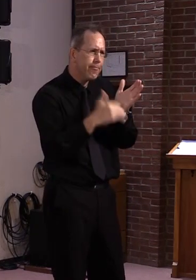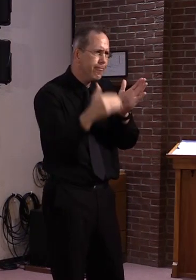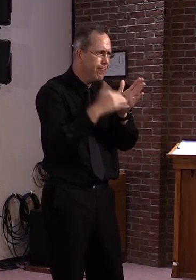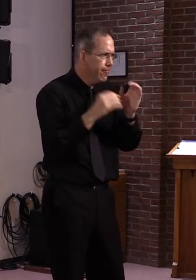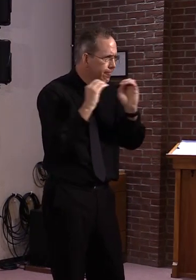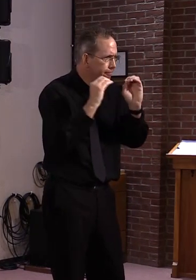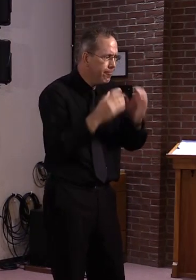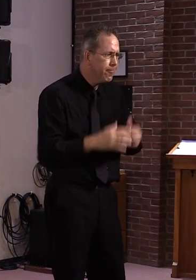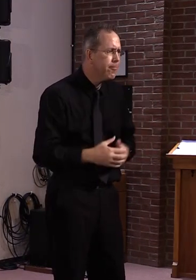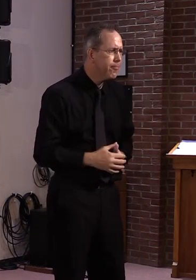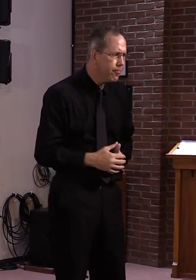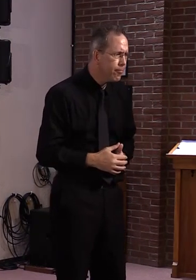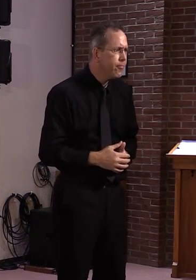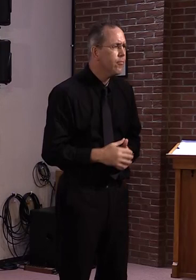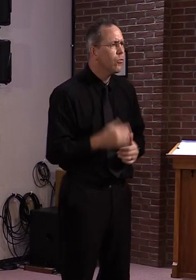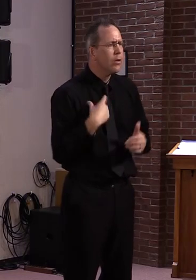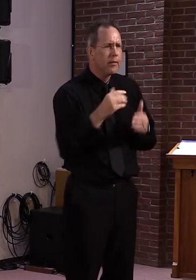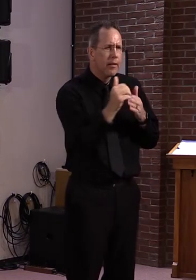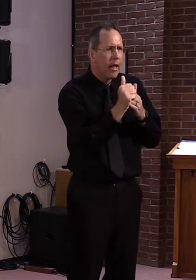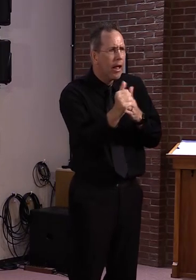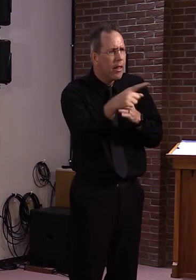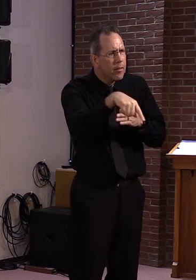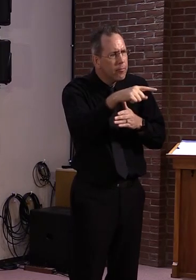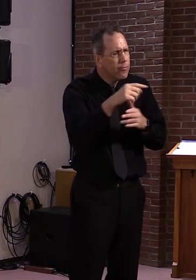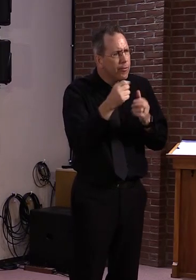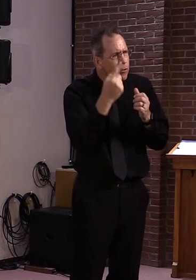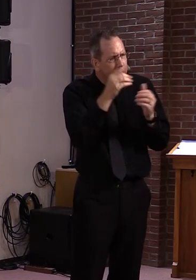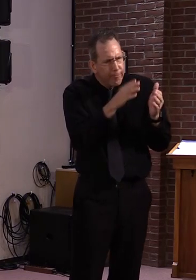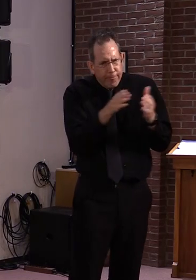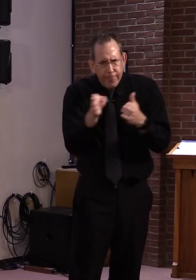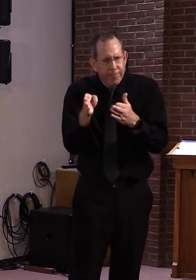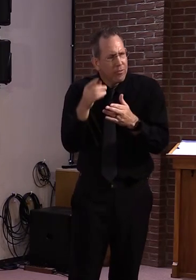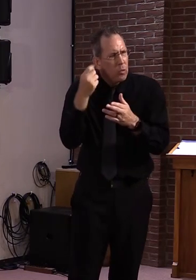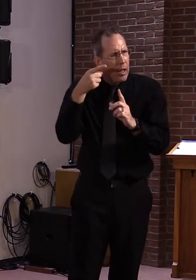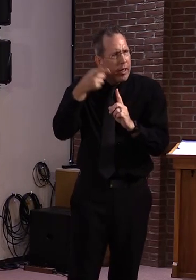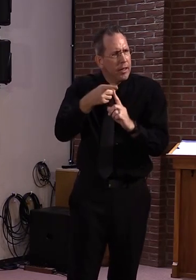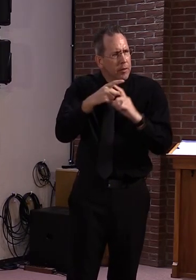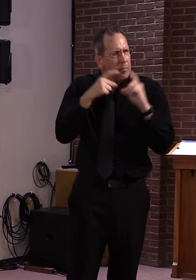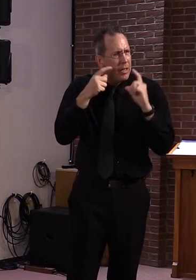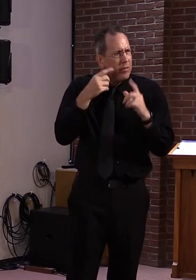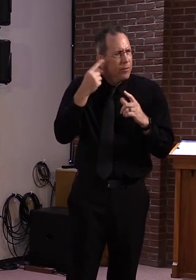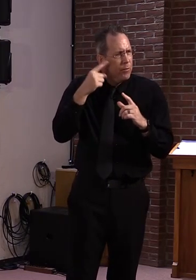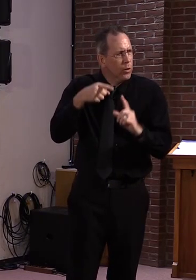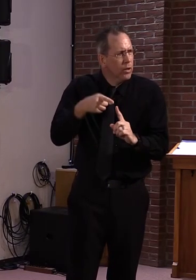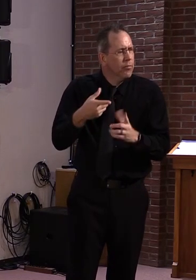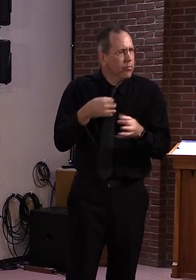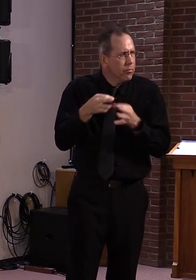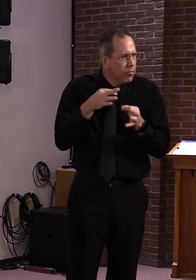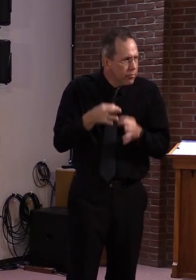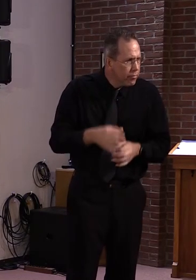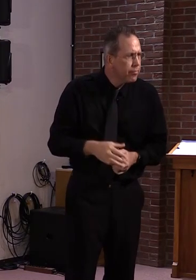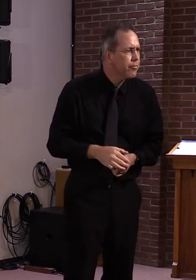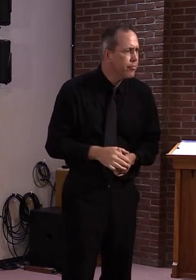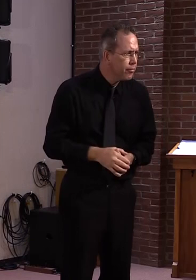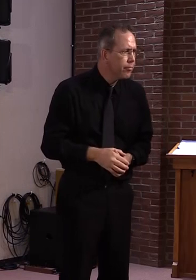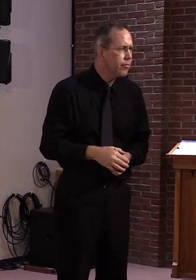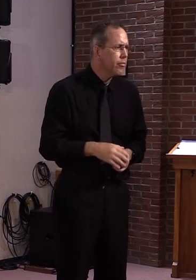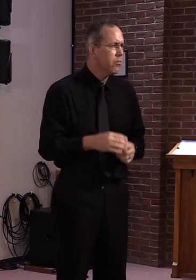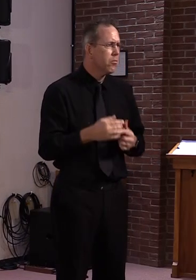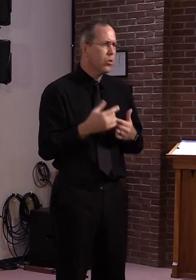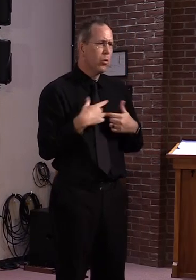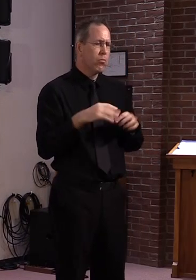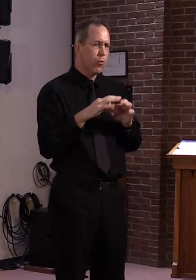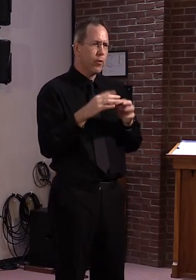with Vermonters and have them make that personal decision to wear a mask because it's good for